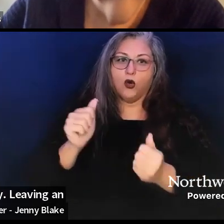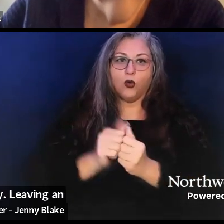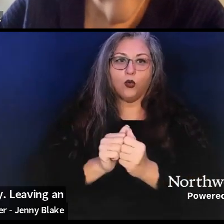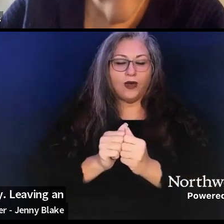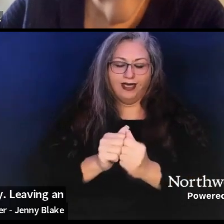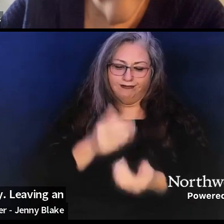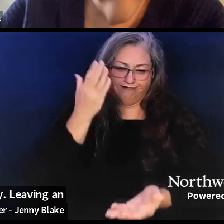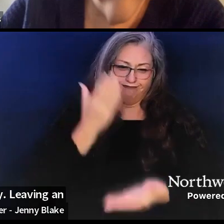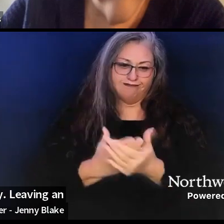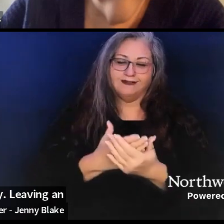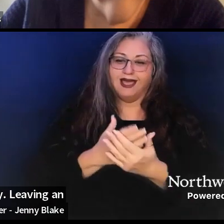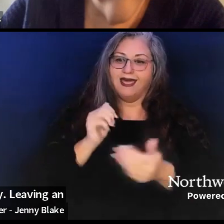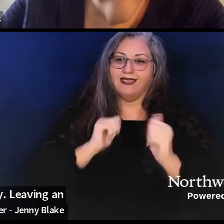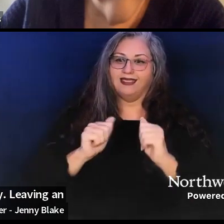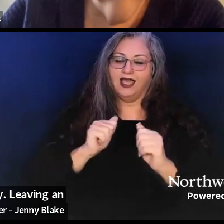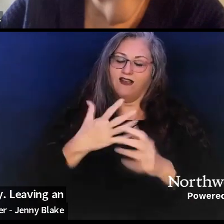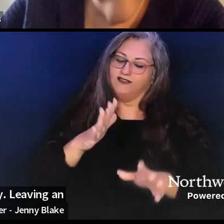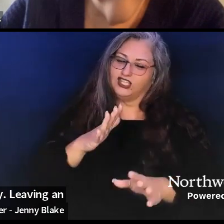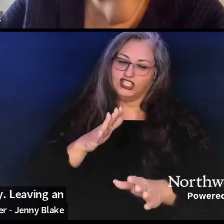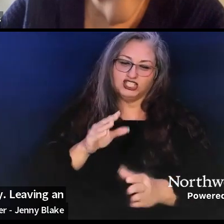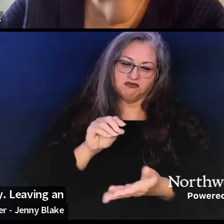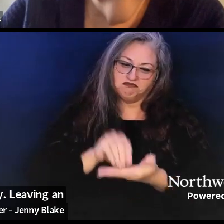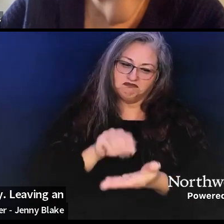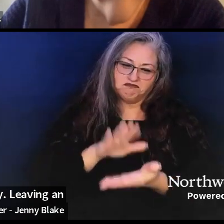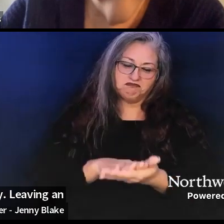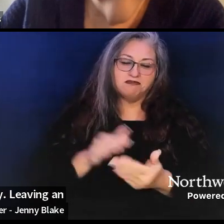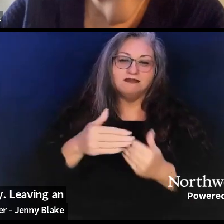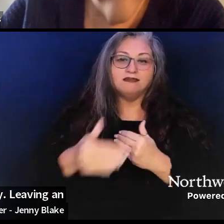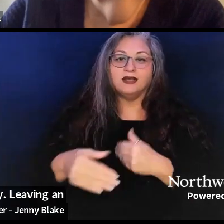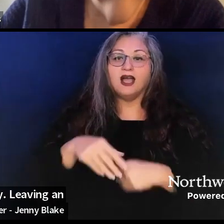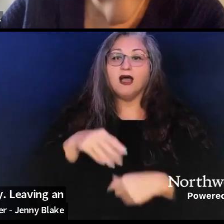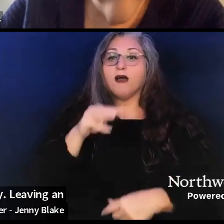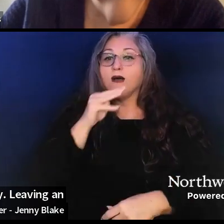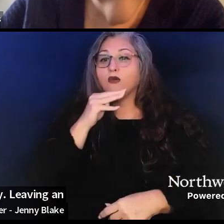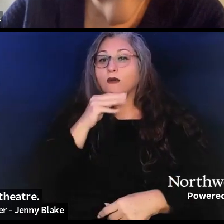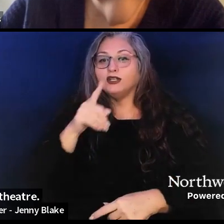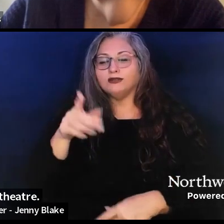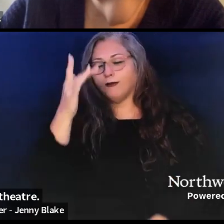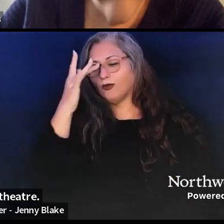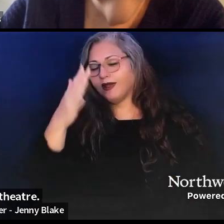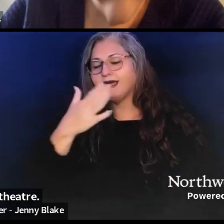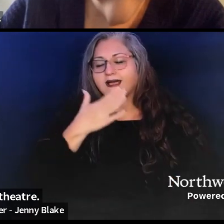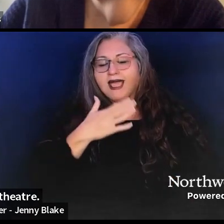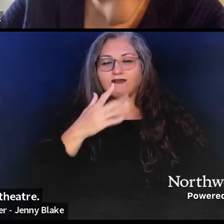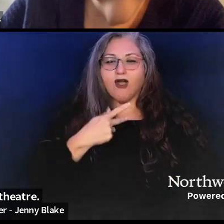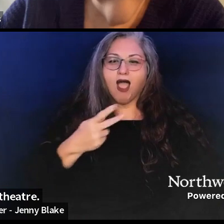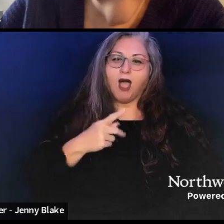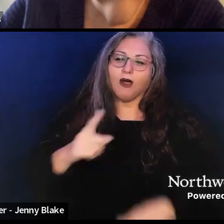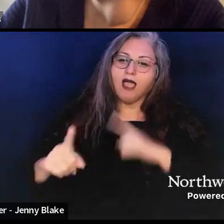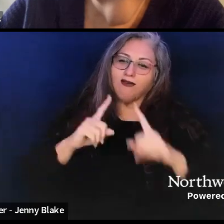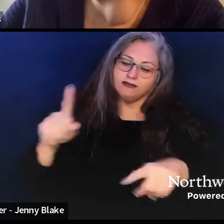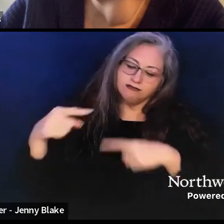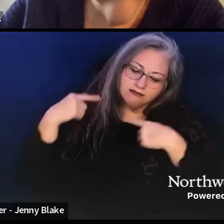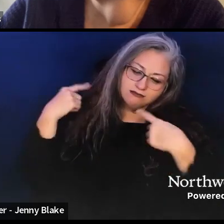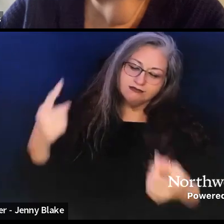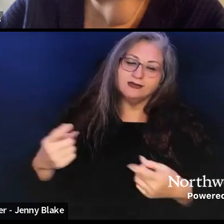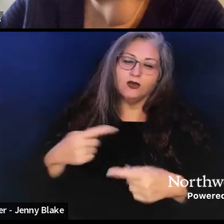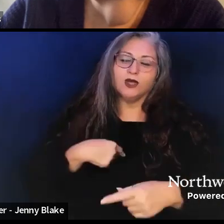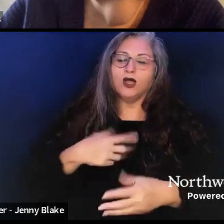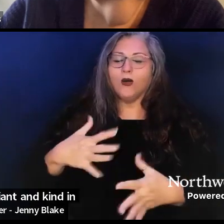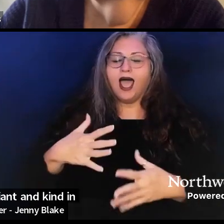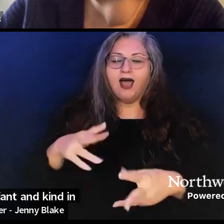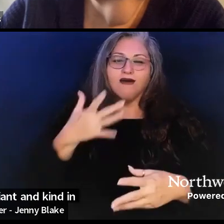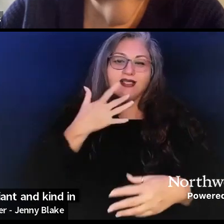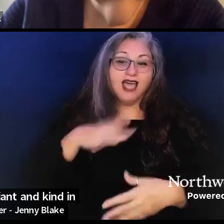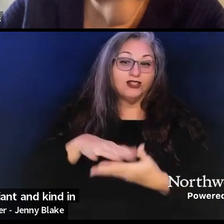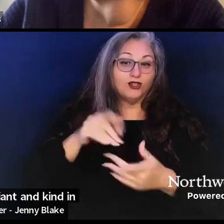mark on the world of theater. Professor Momo Holt has been so brilliant and kind in all our conversations so far, and we are truly lucky to be